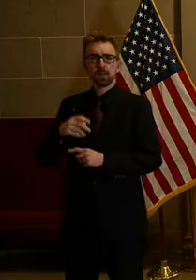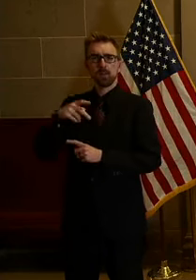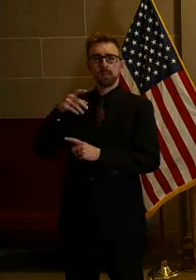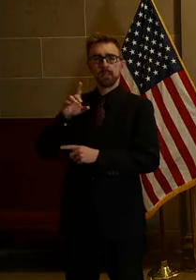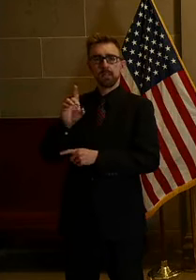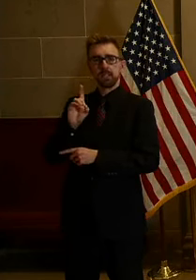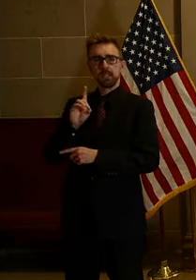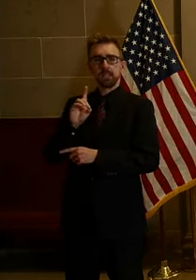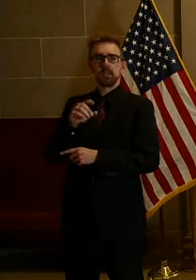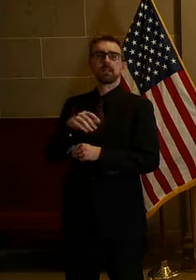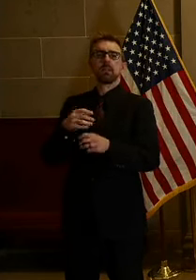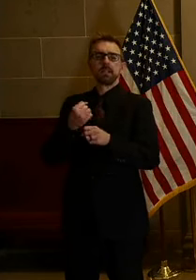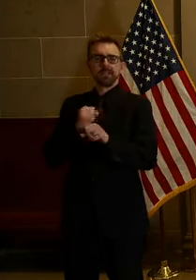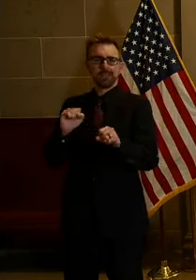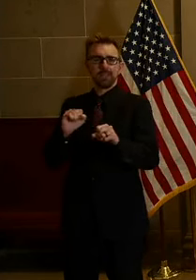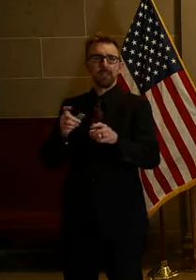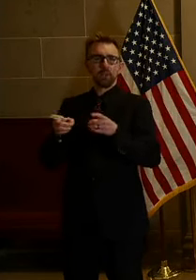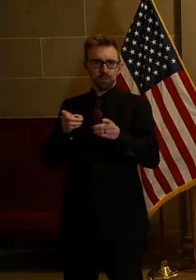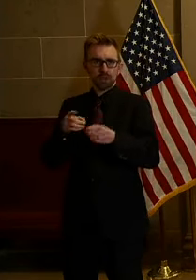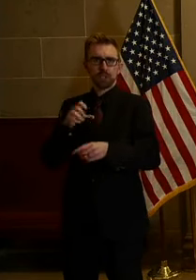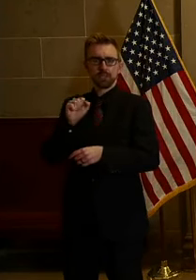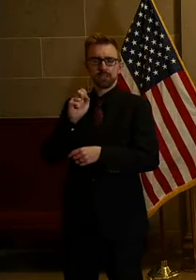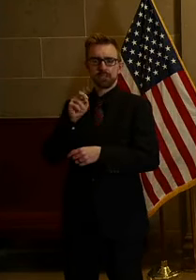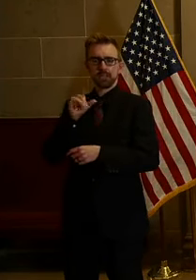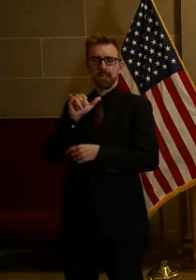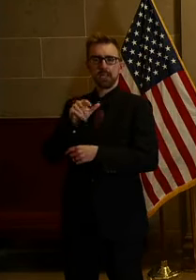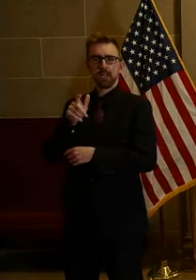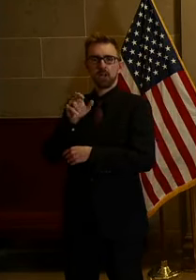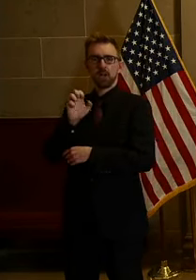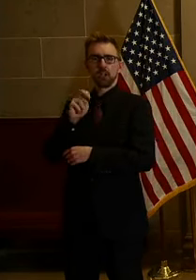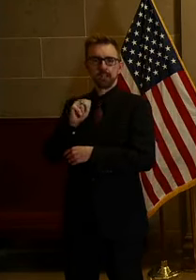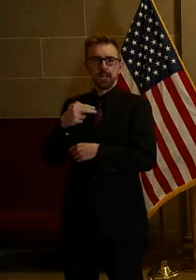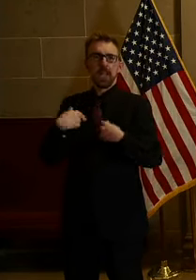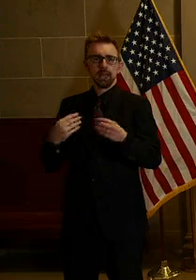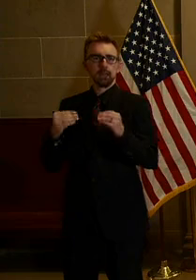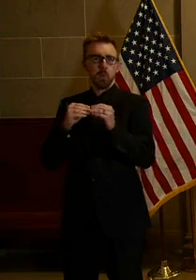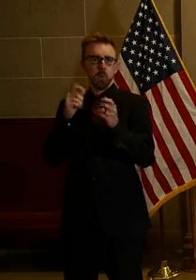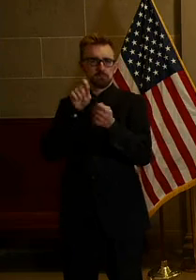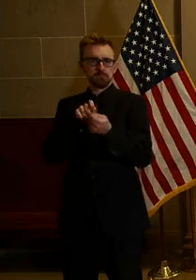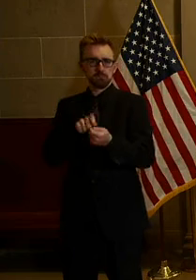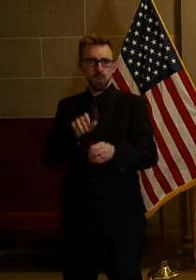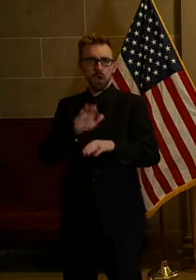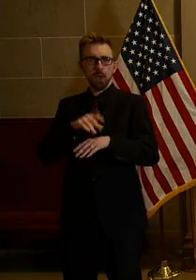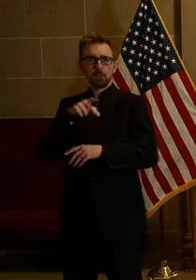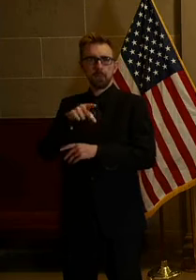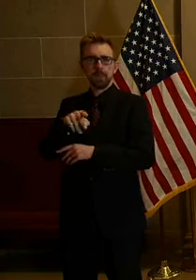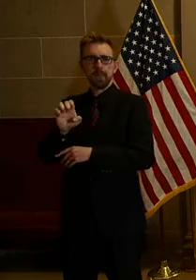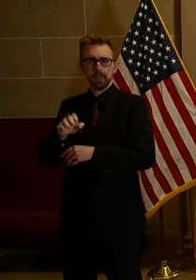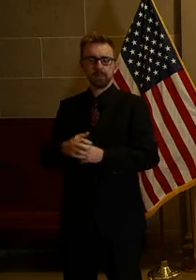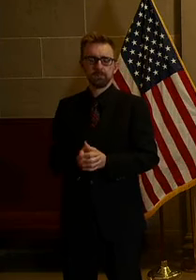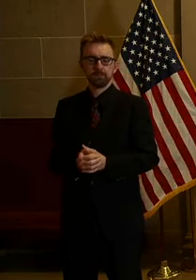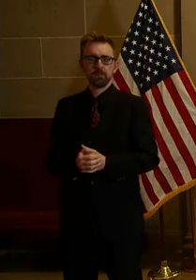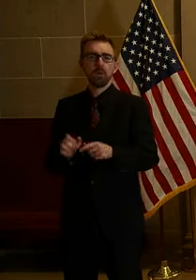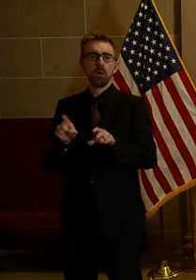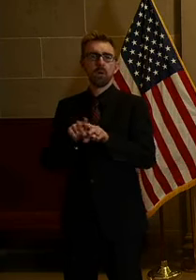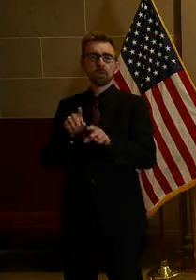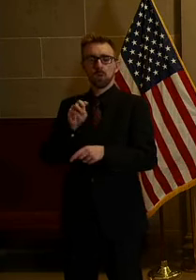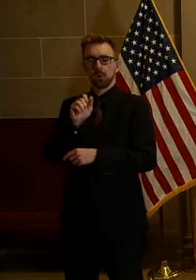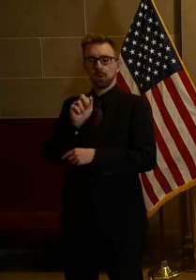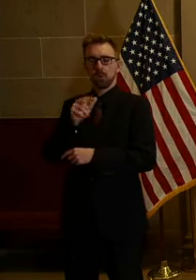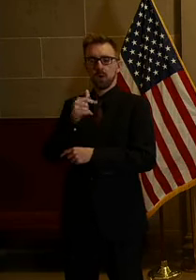Carston is here again today to provide more details on PPE. Commissioner Margie Van Deven